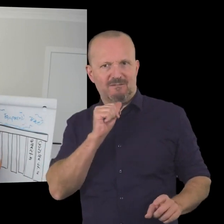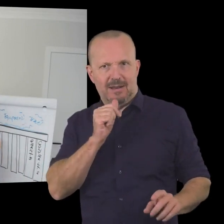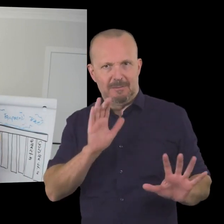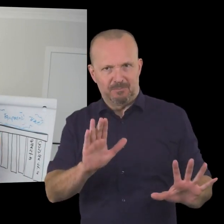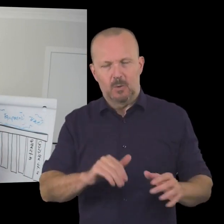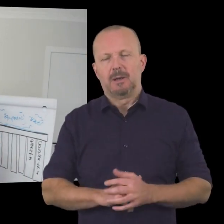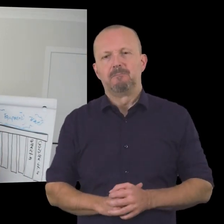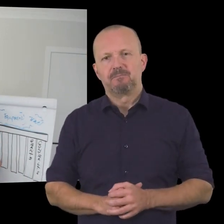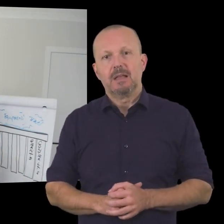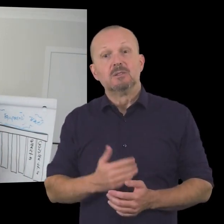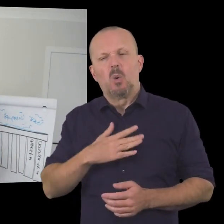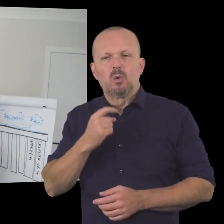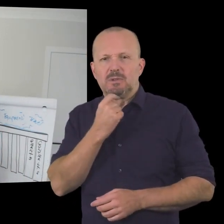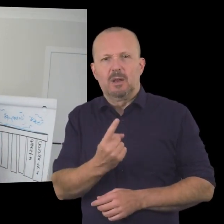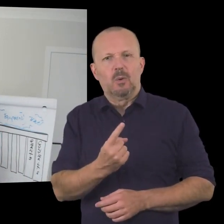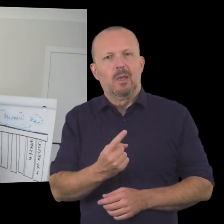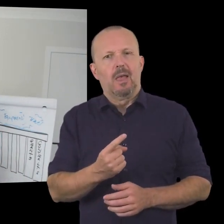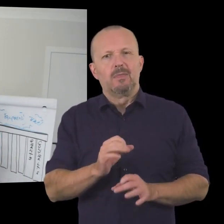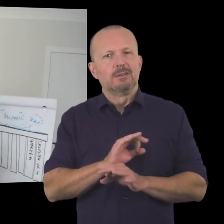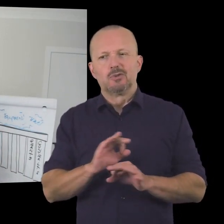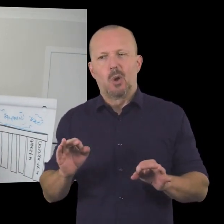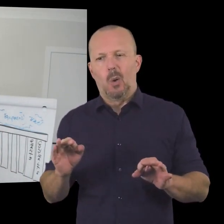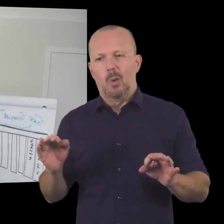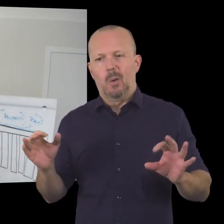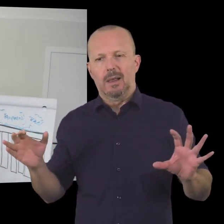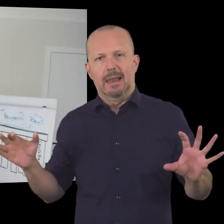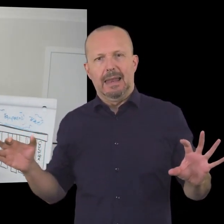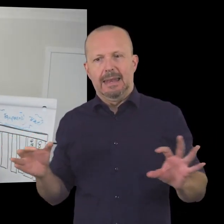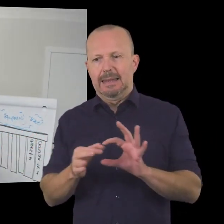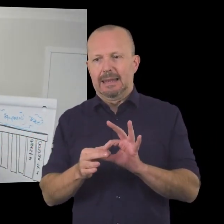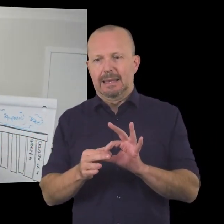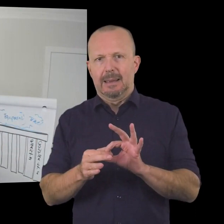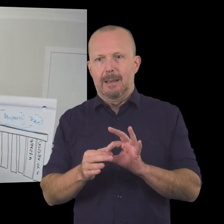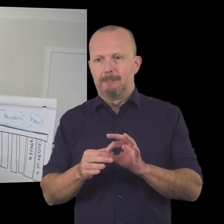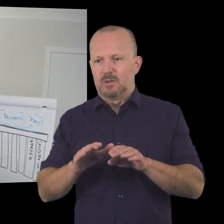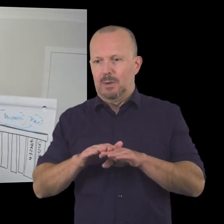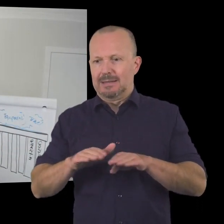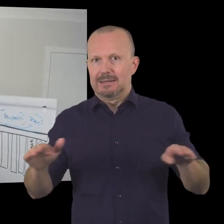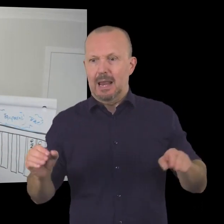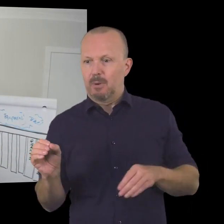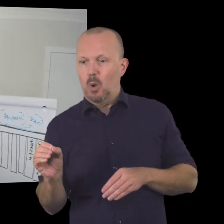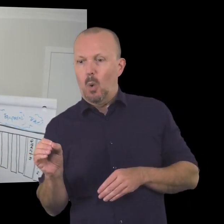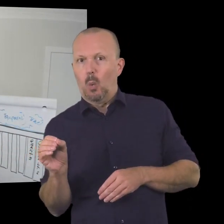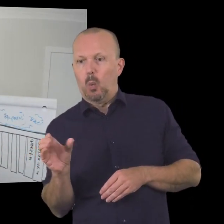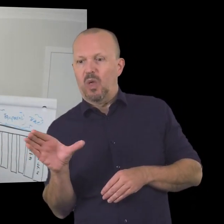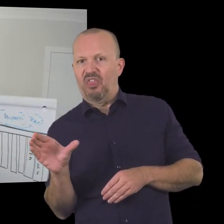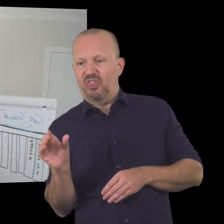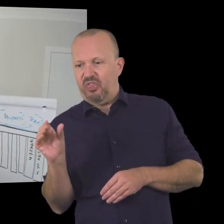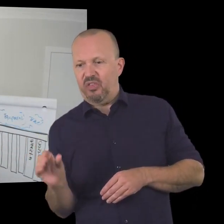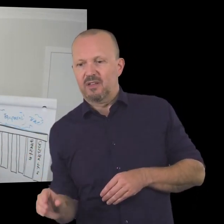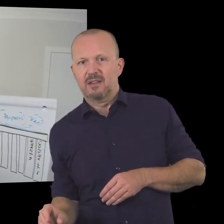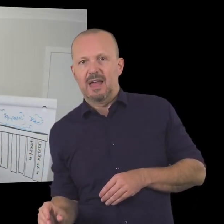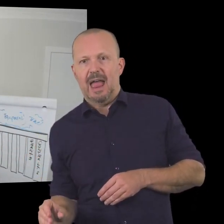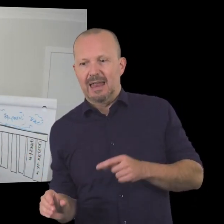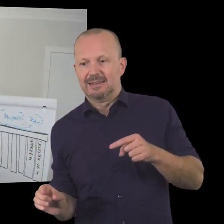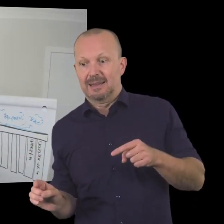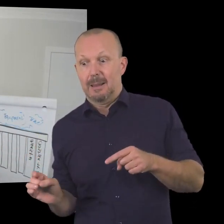and i want to use the disclaimer first up that there is no correlation between uh width of table leg and